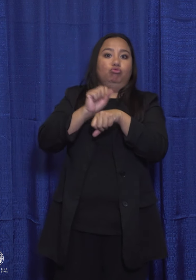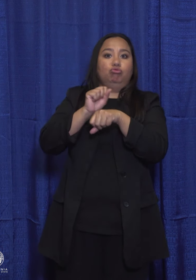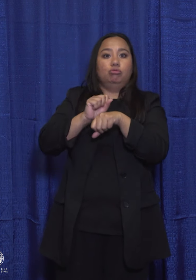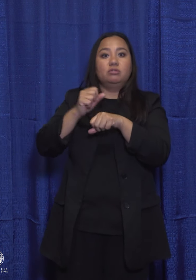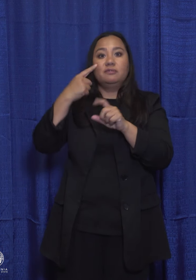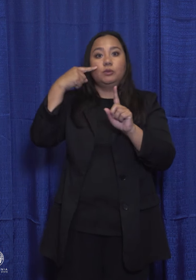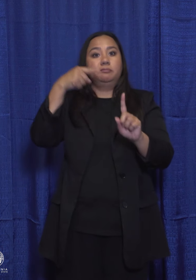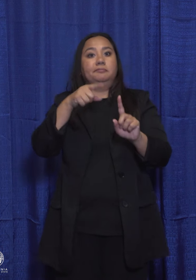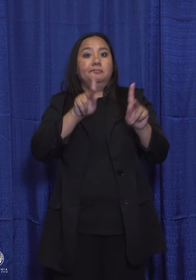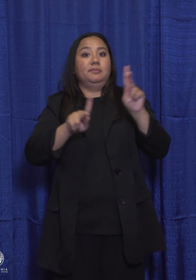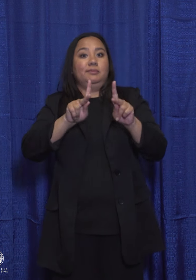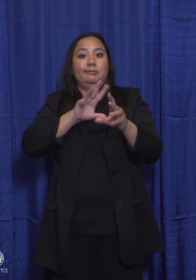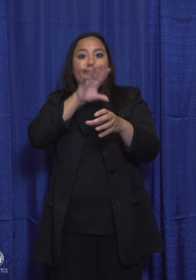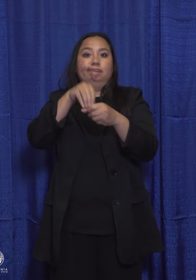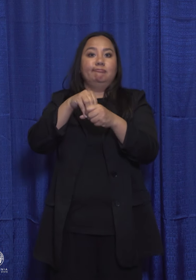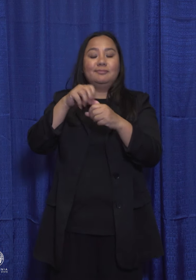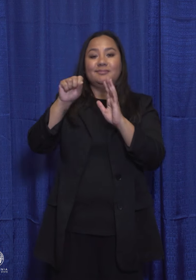Prison or County Jail Changes.